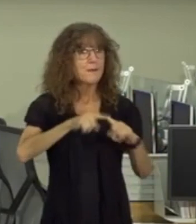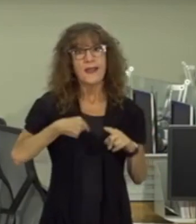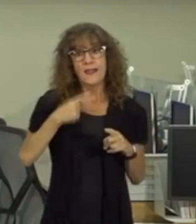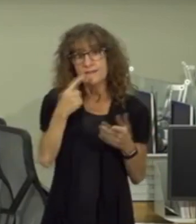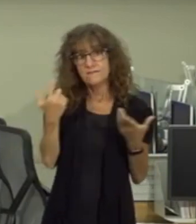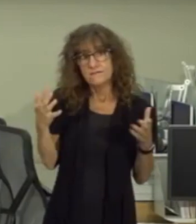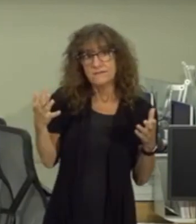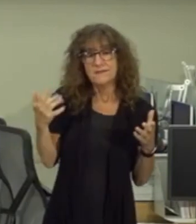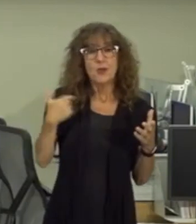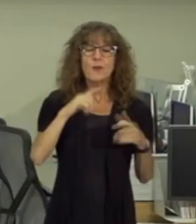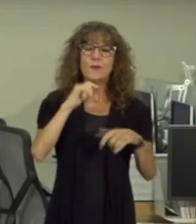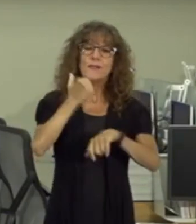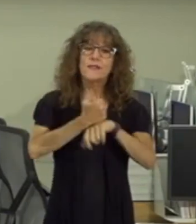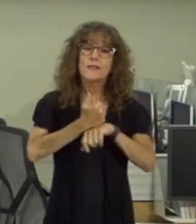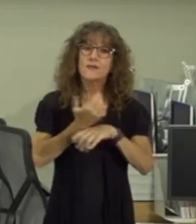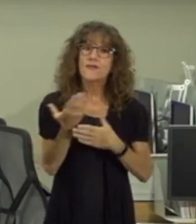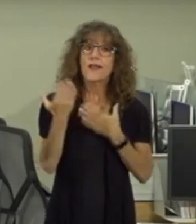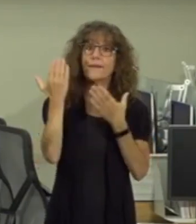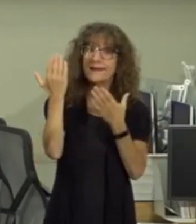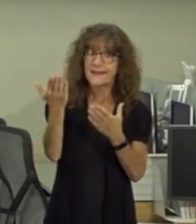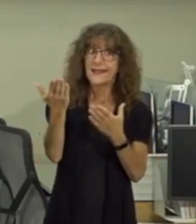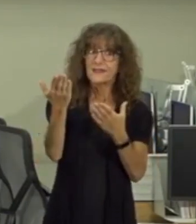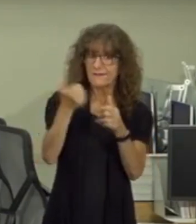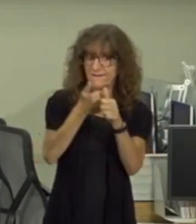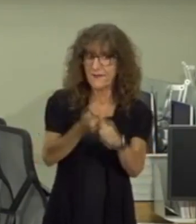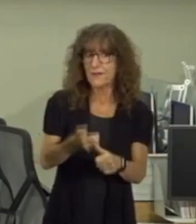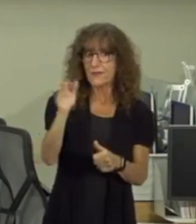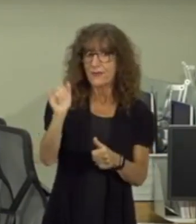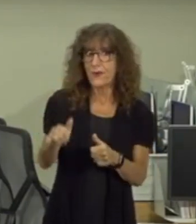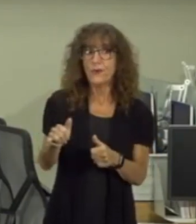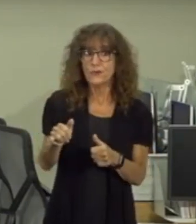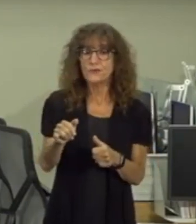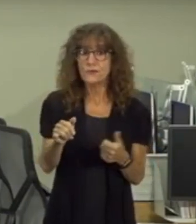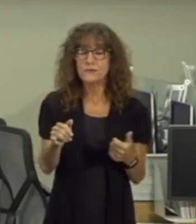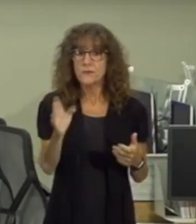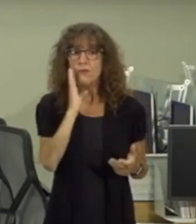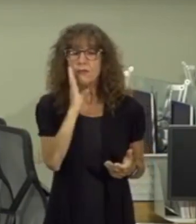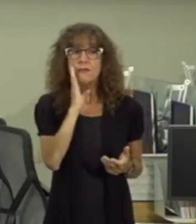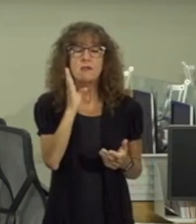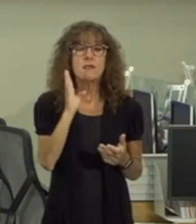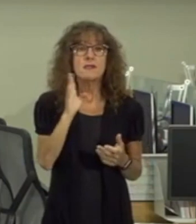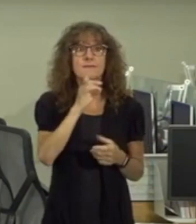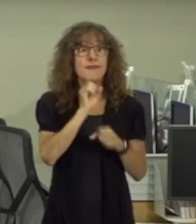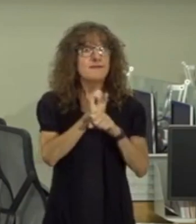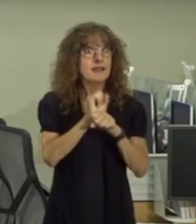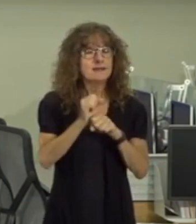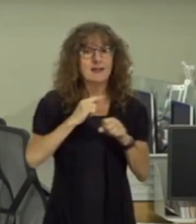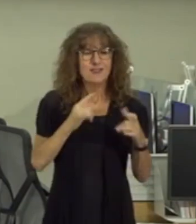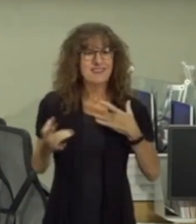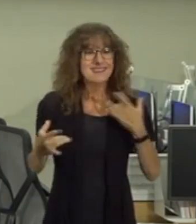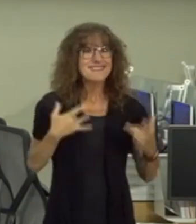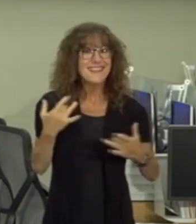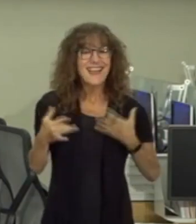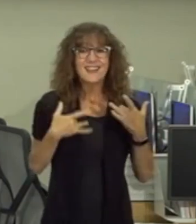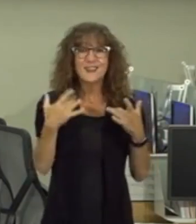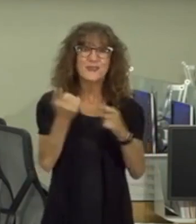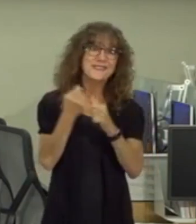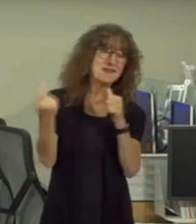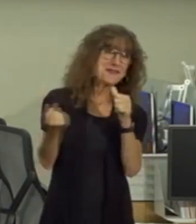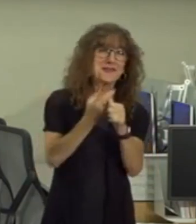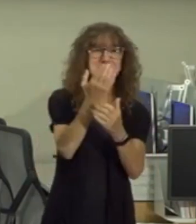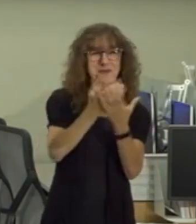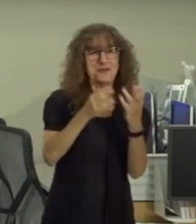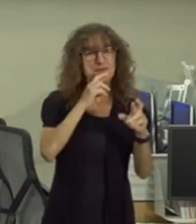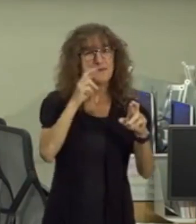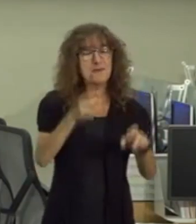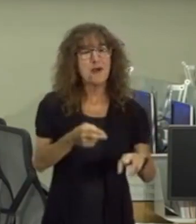said we'll be implementing the recommendations of this task force in real time in fact i am really excited to receive the first part